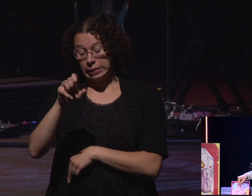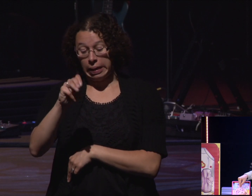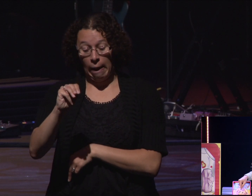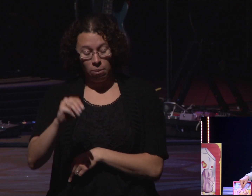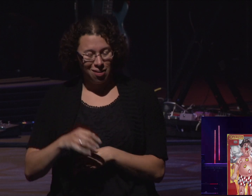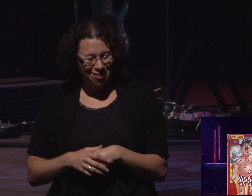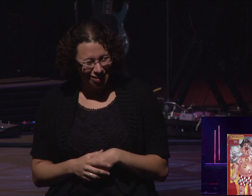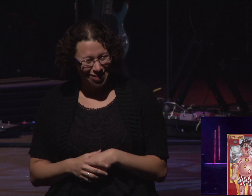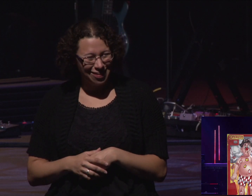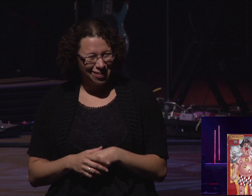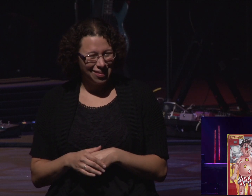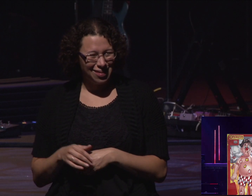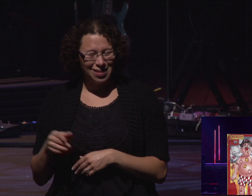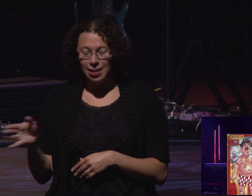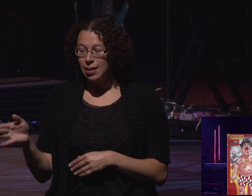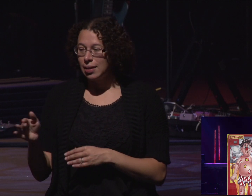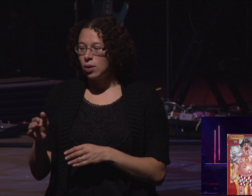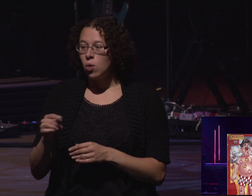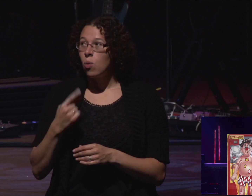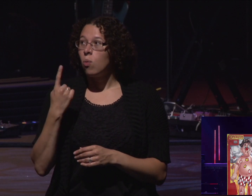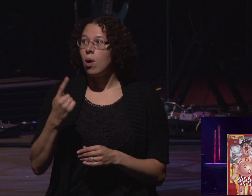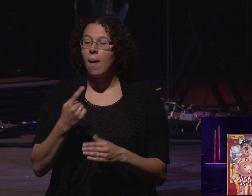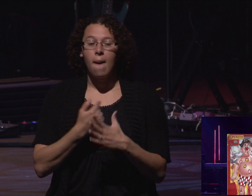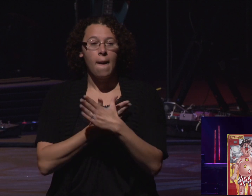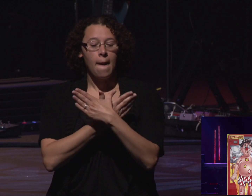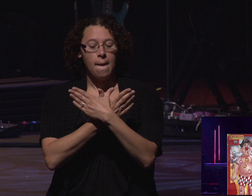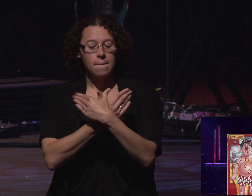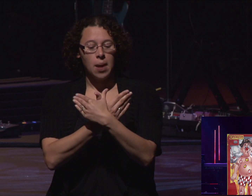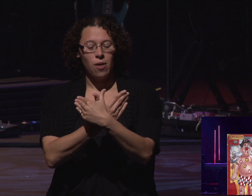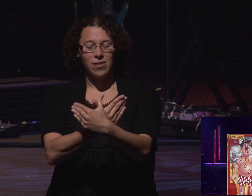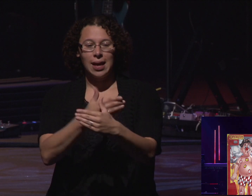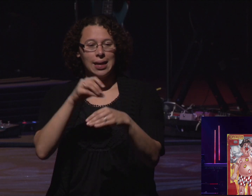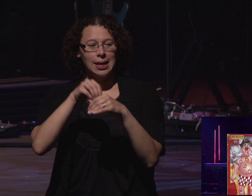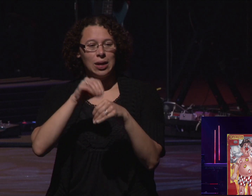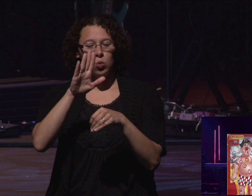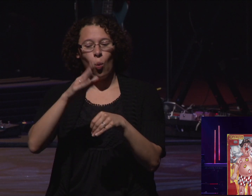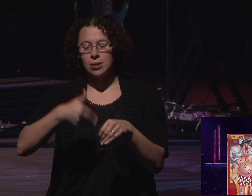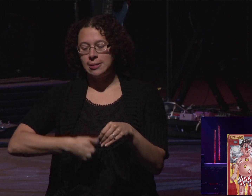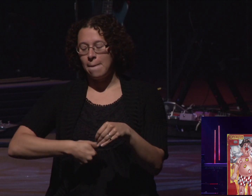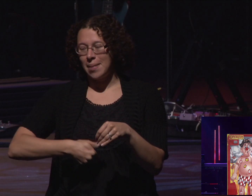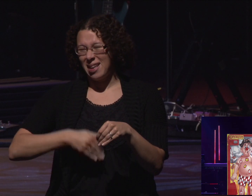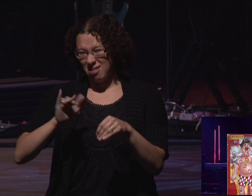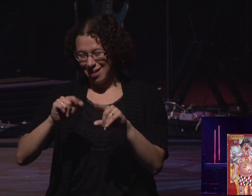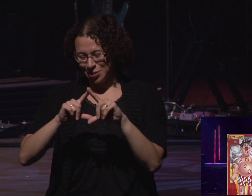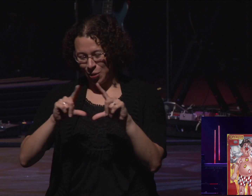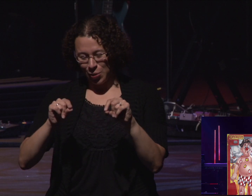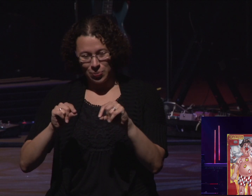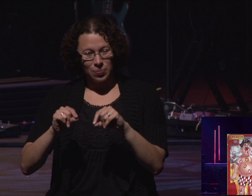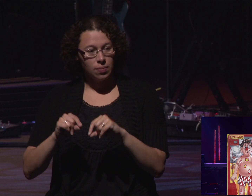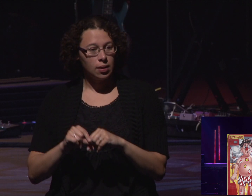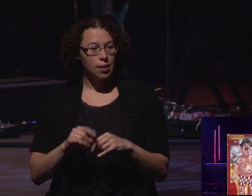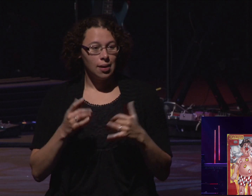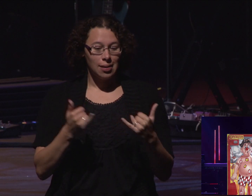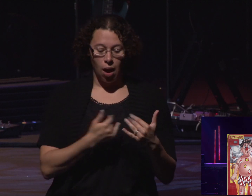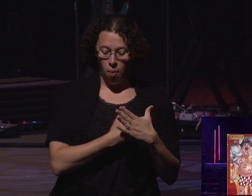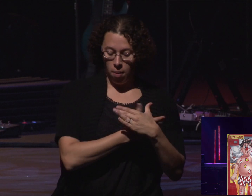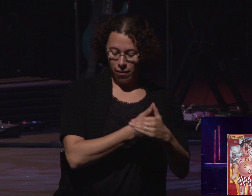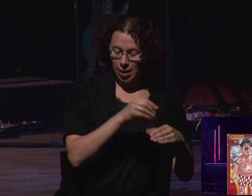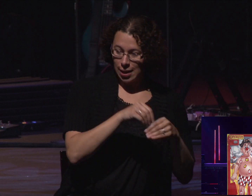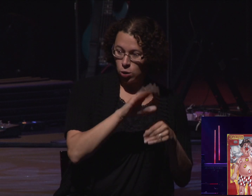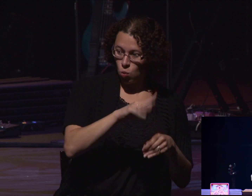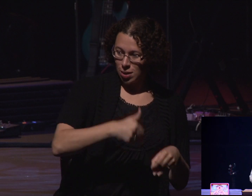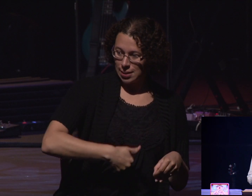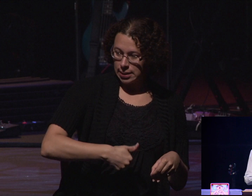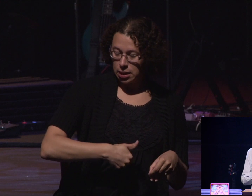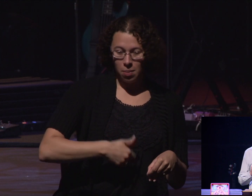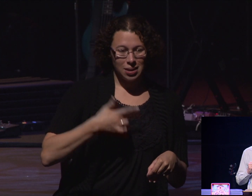heart. I'm not even going to try it because it's a really hard one there. But butterflies in your life, butterflies in your stomach it is. And butterflies in your stomach I think thinks of the, I'm